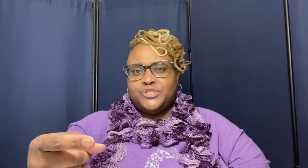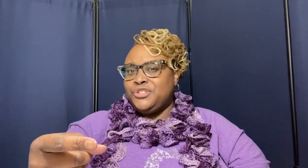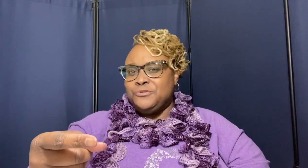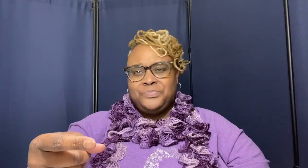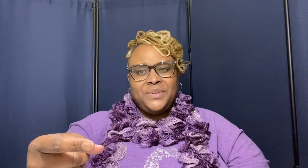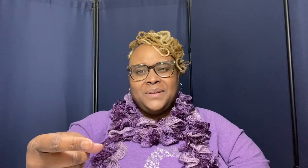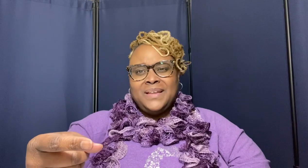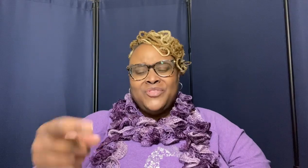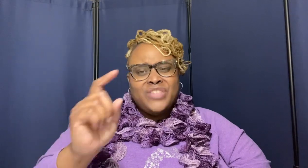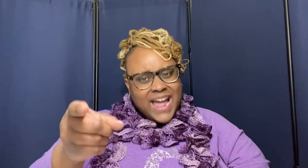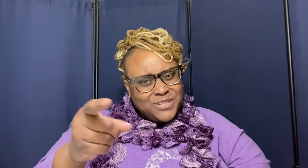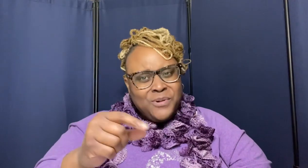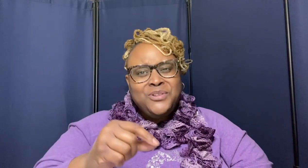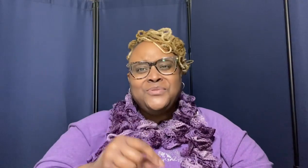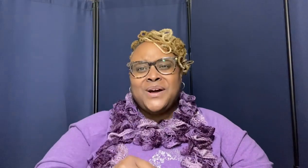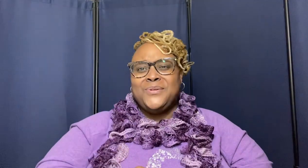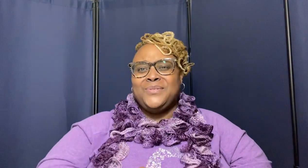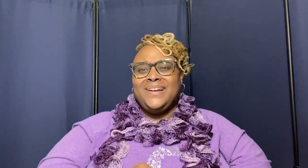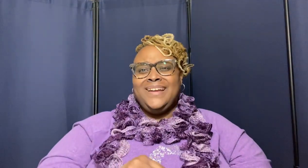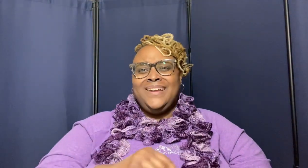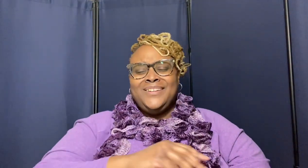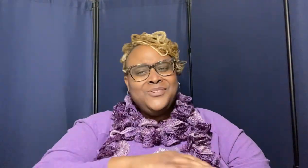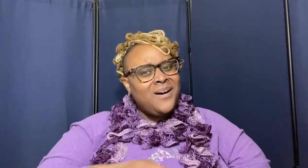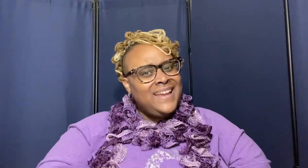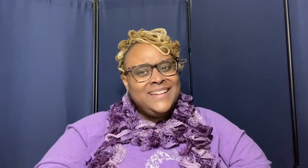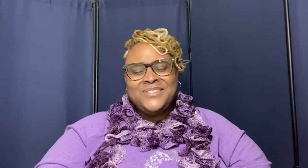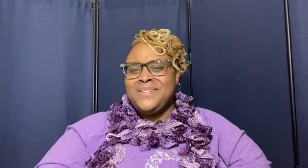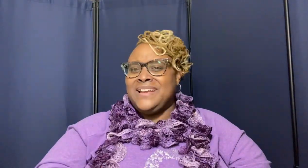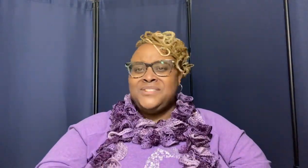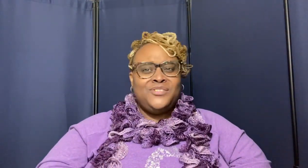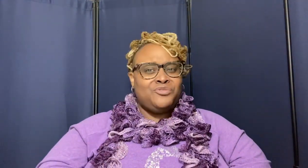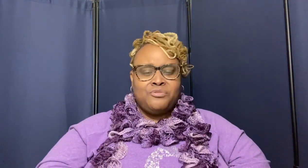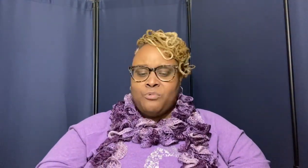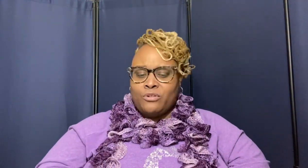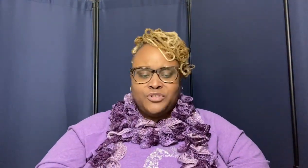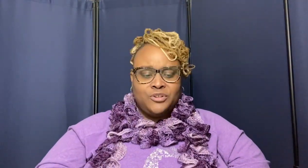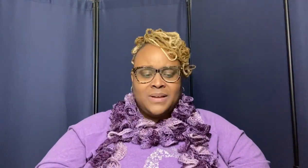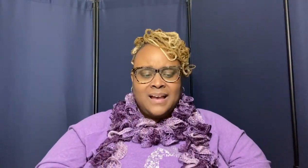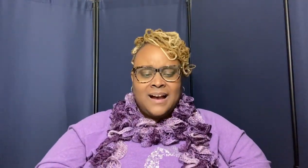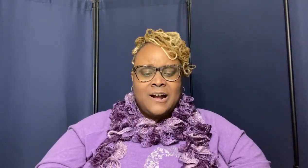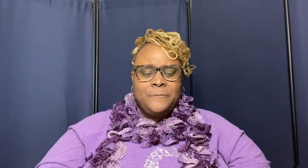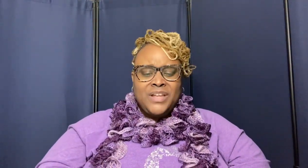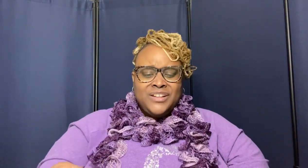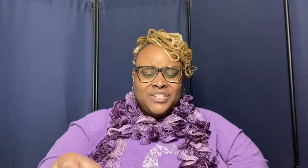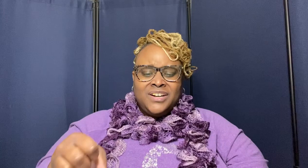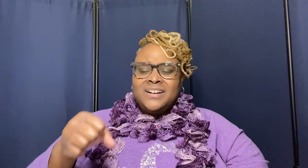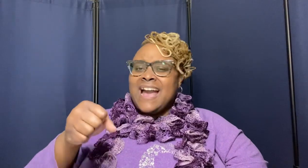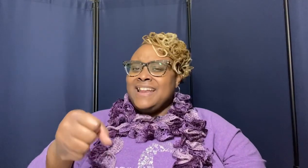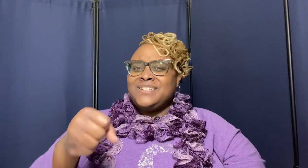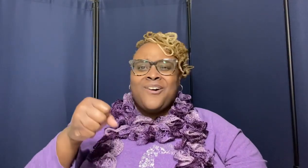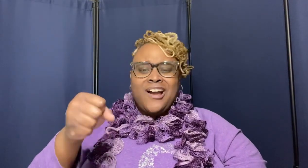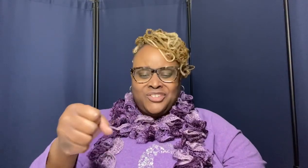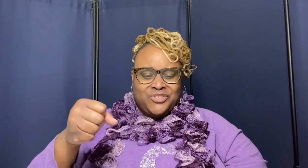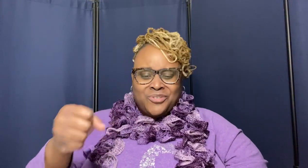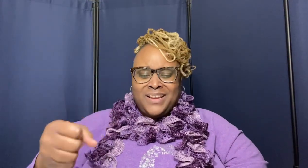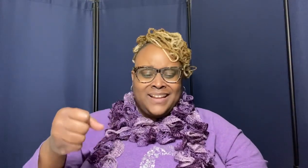you that's when you know you are entering into true worship huh tug at his heart strings